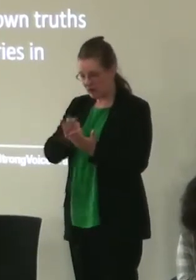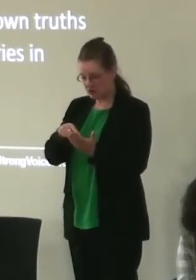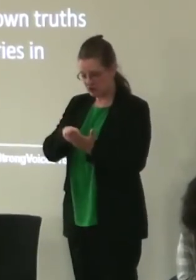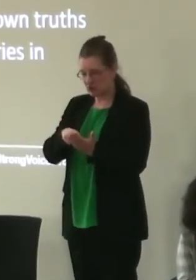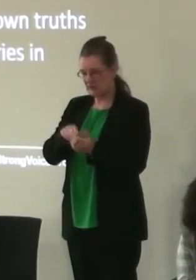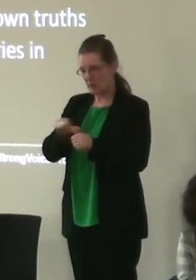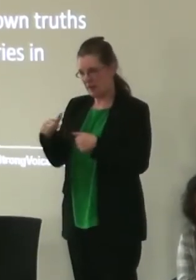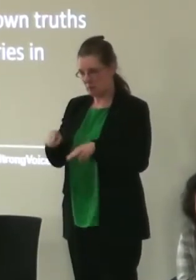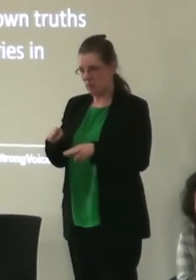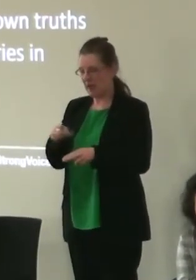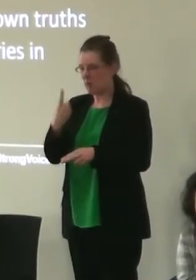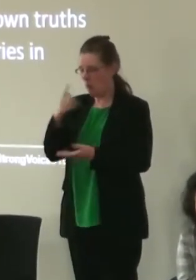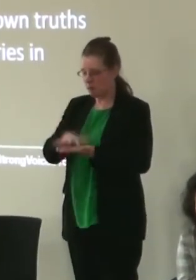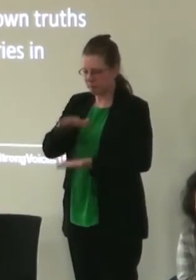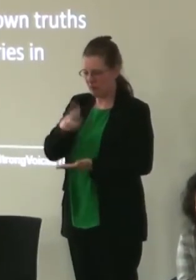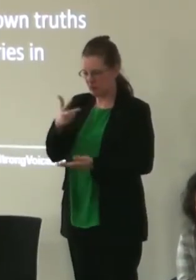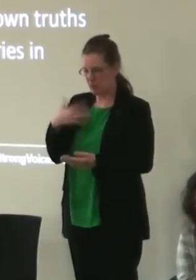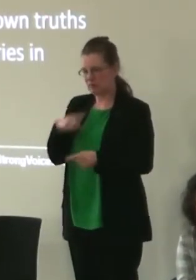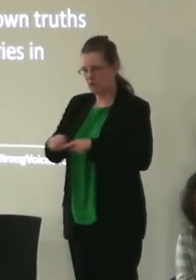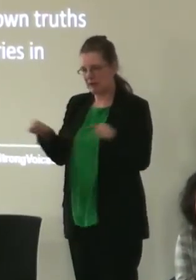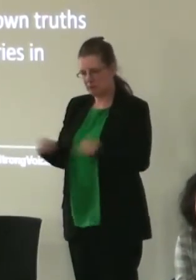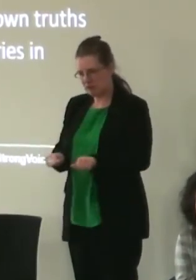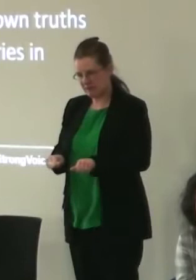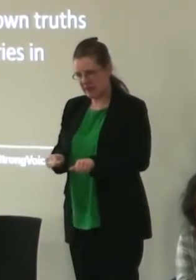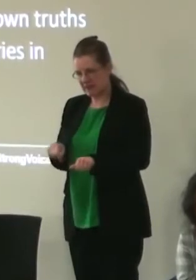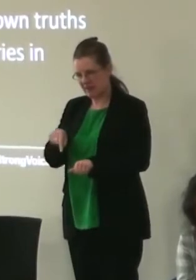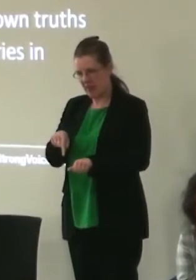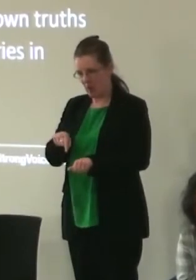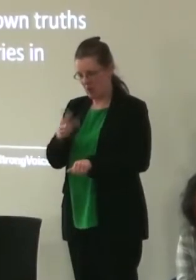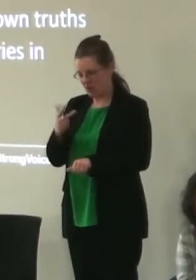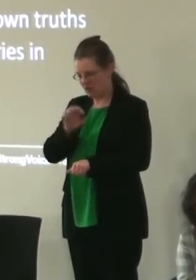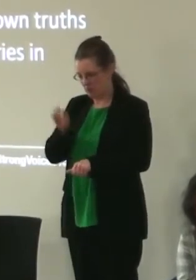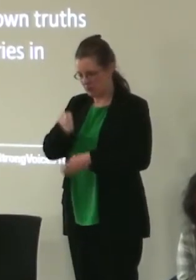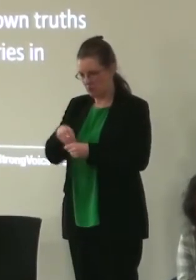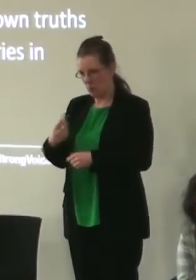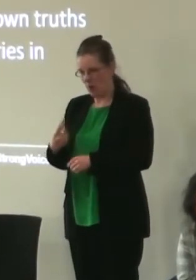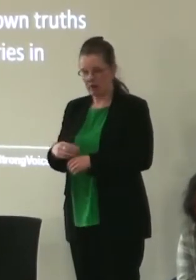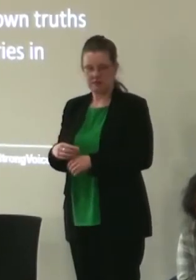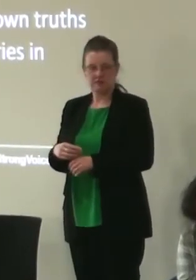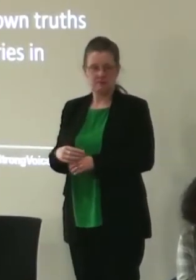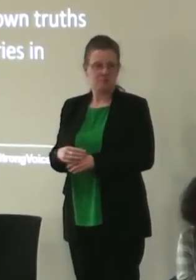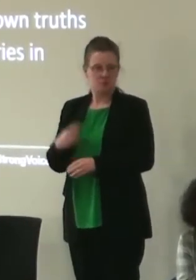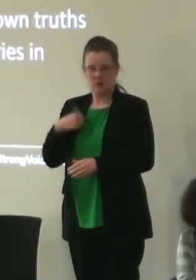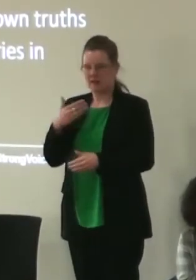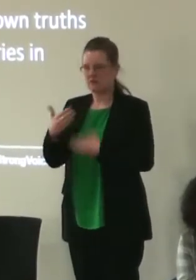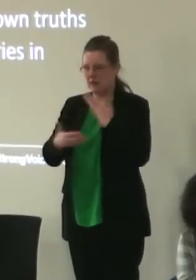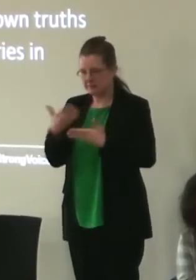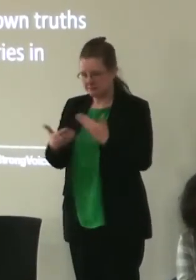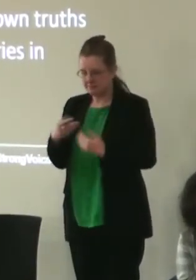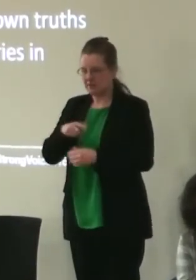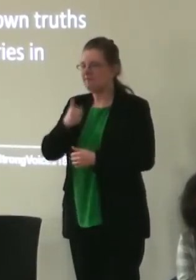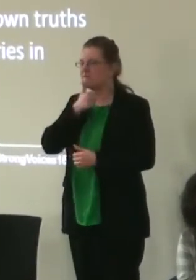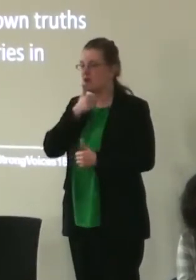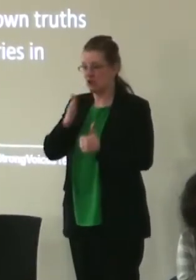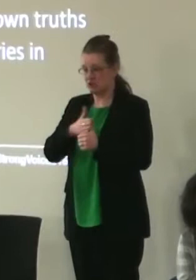we've abbreviated. So I'll try and explain where the context came from. So first of all,